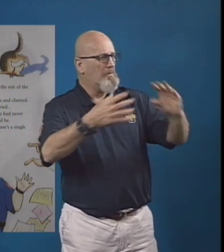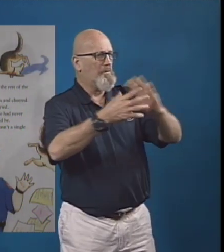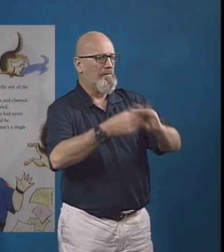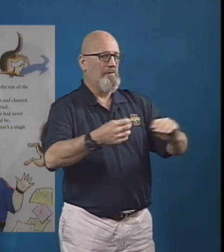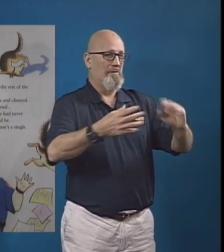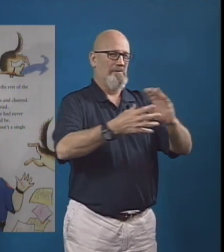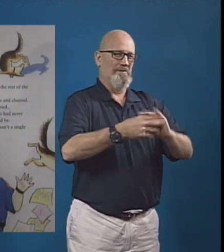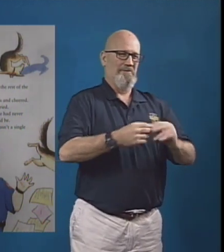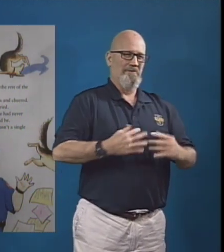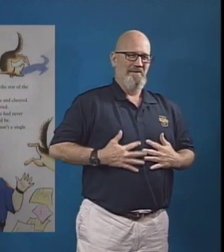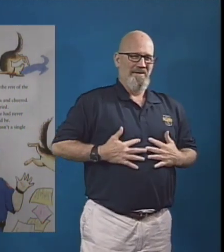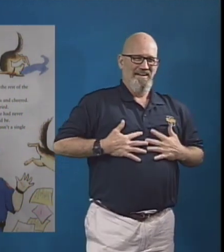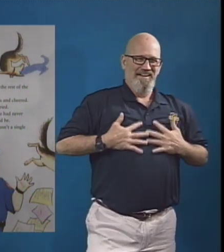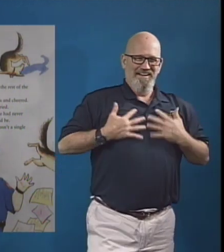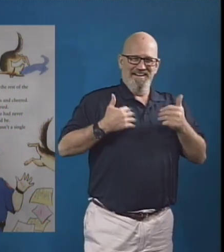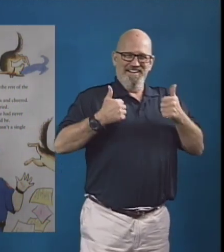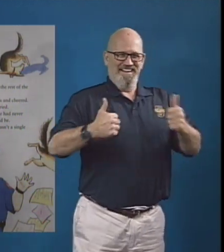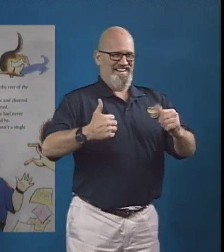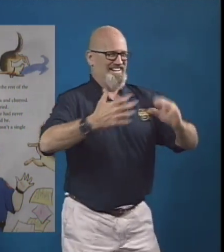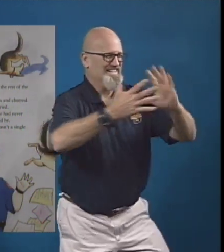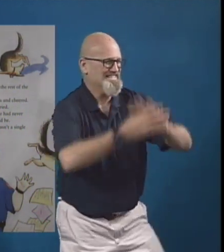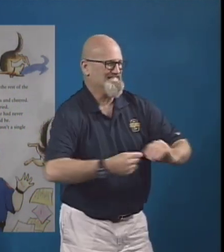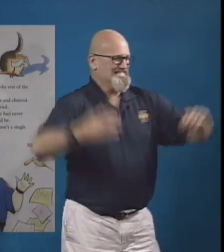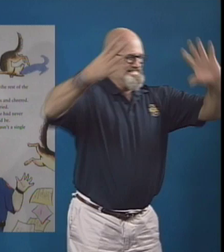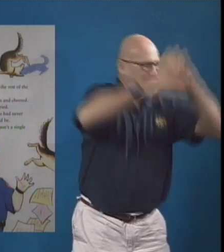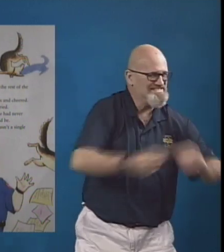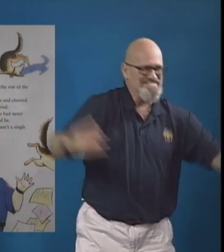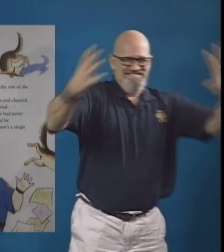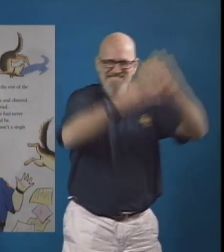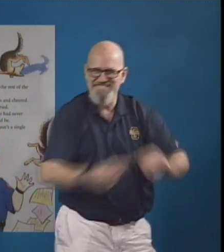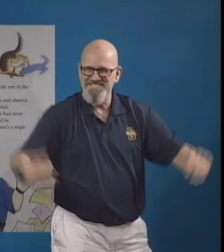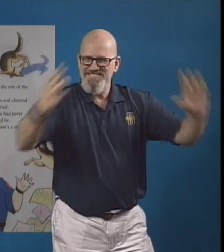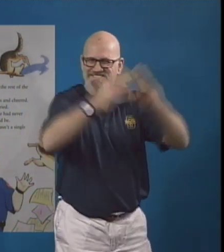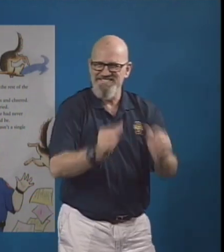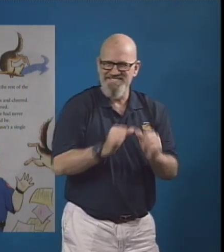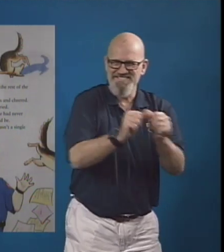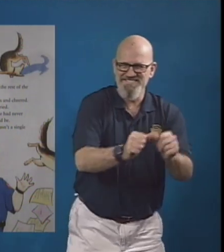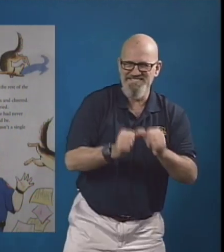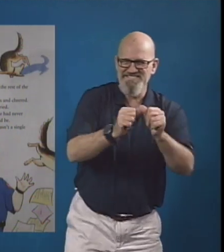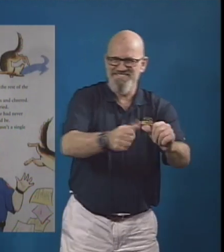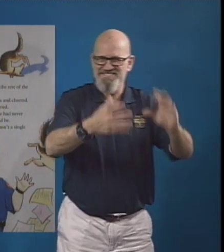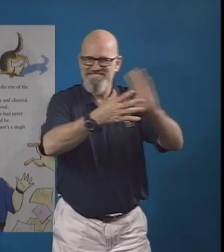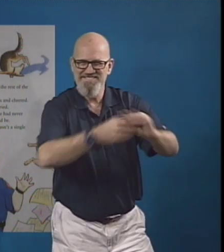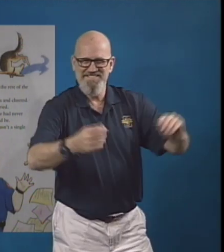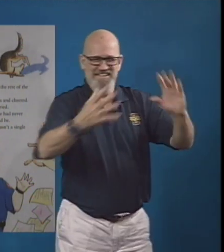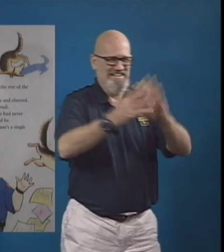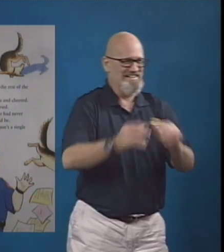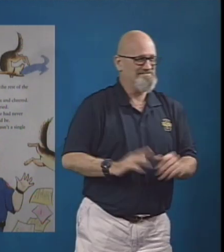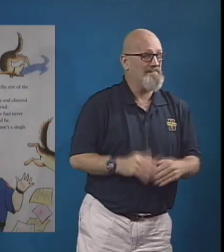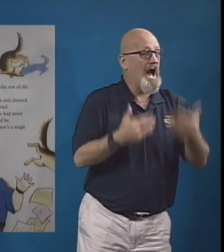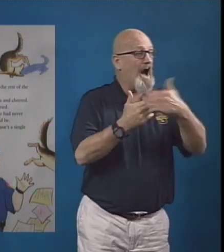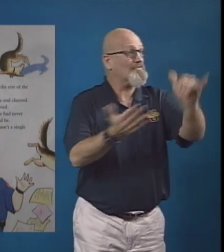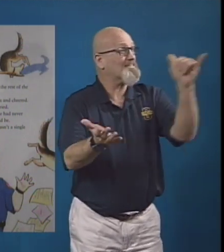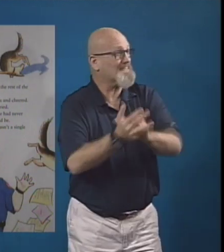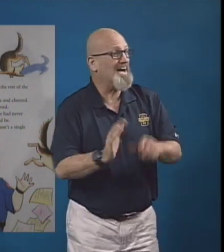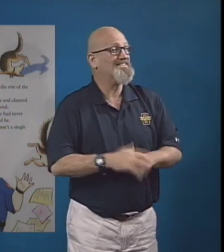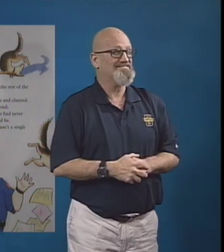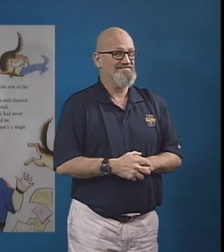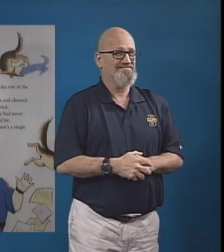safety tips could be. After this safety speech, there wasn't a single accident.